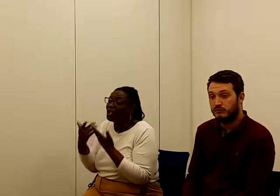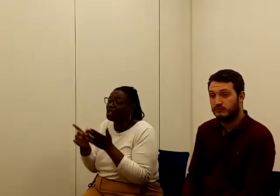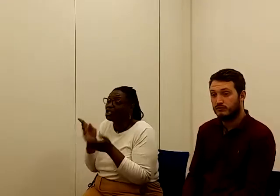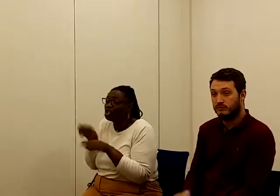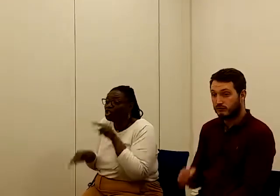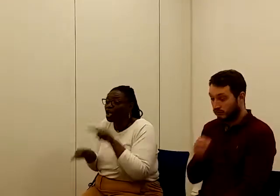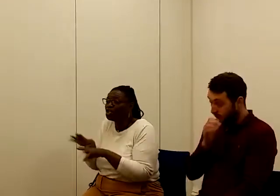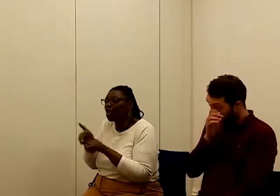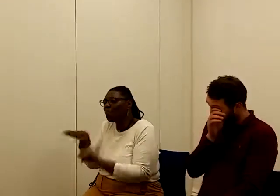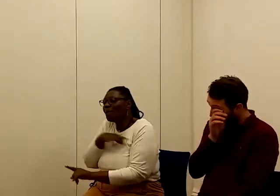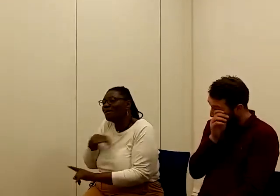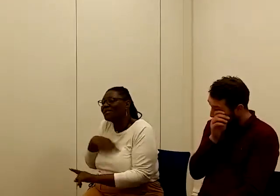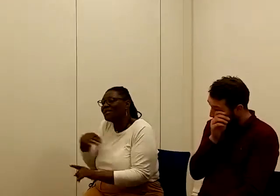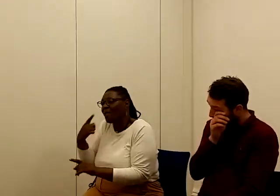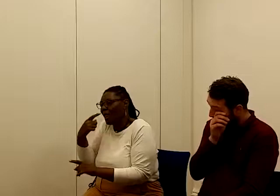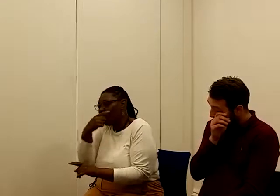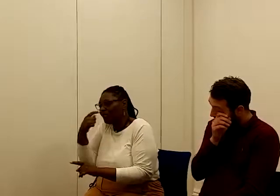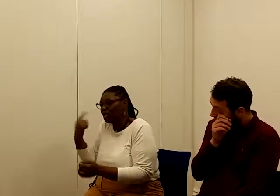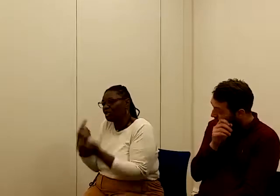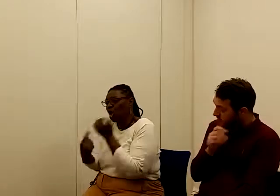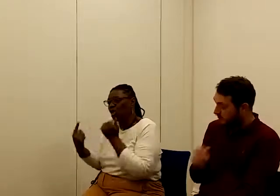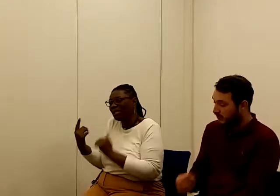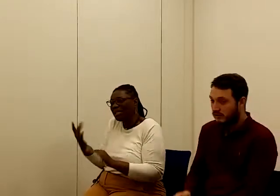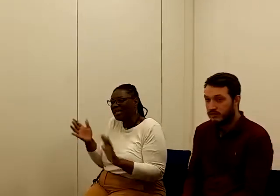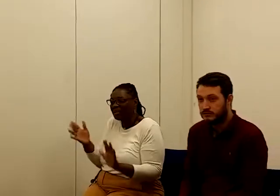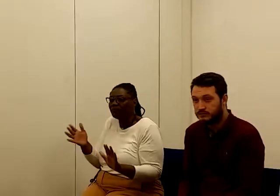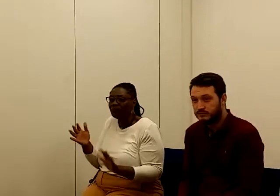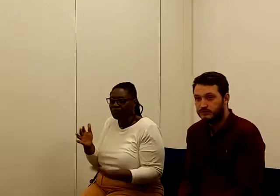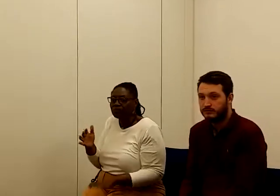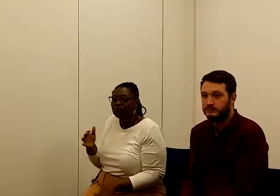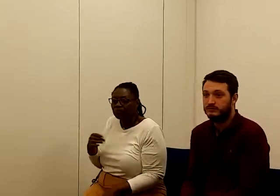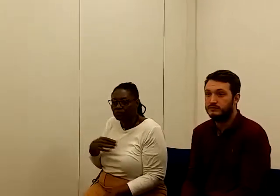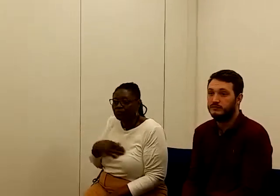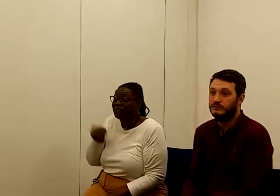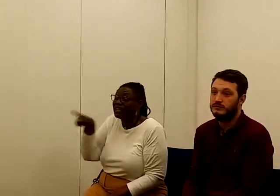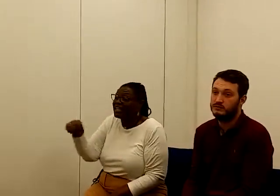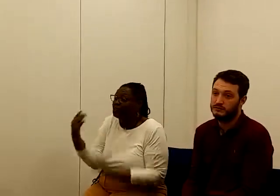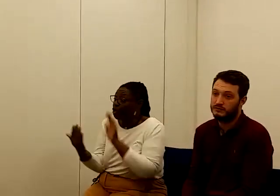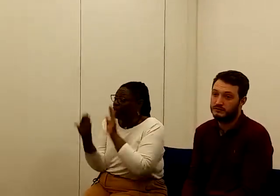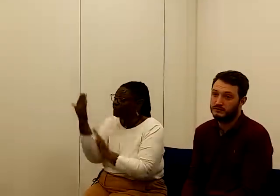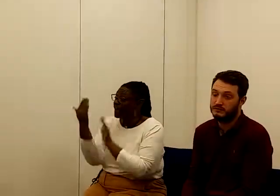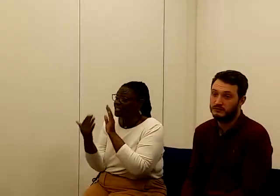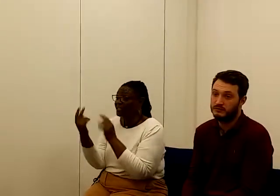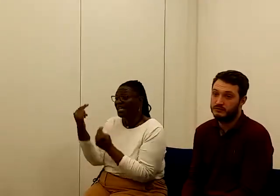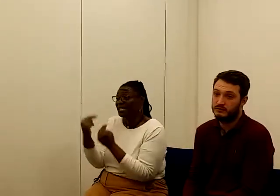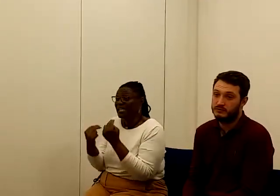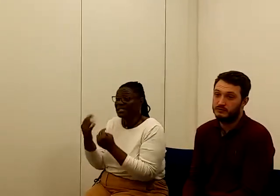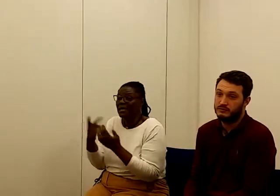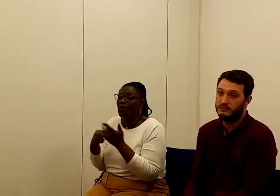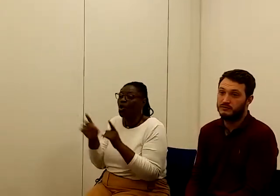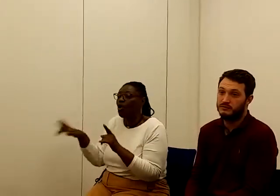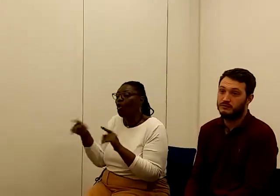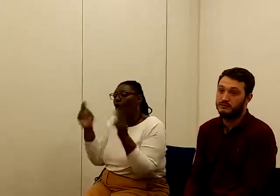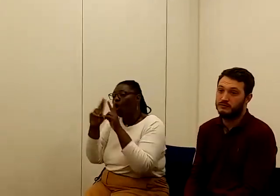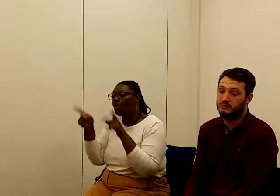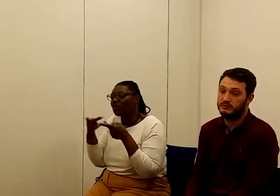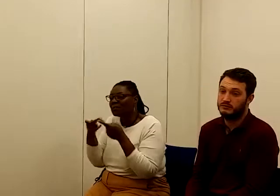on the medical evidence only. And, I mean, if you're, if a face-to-face exam, a home visit would be detrimental to